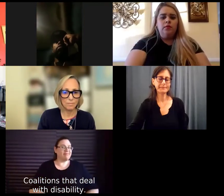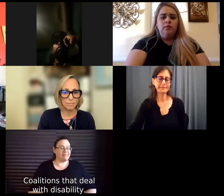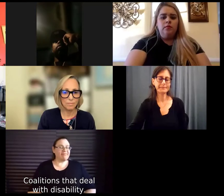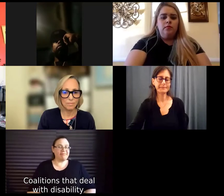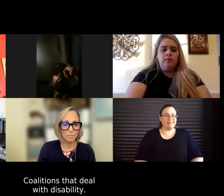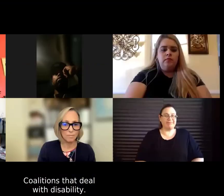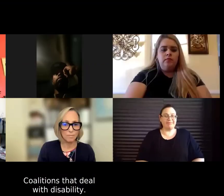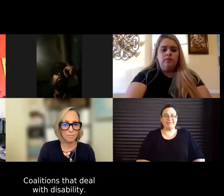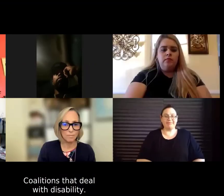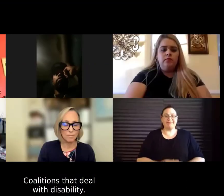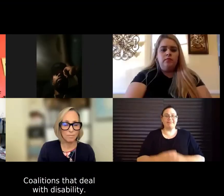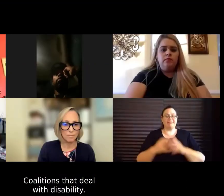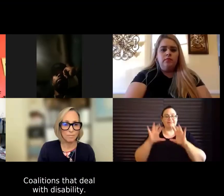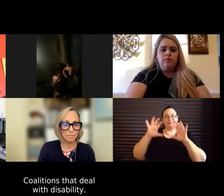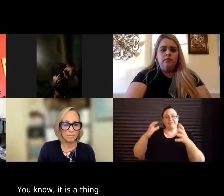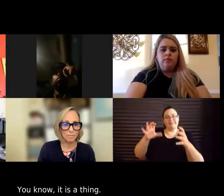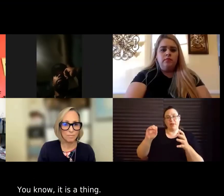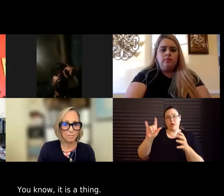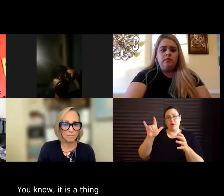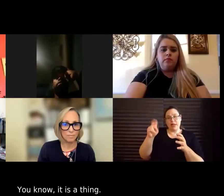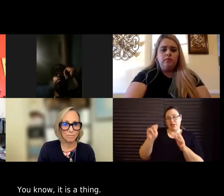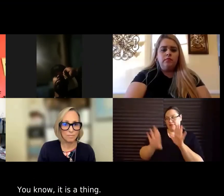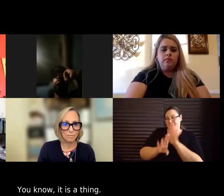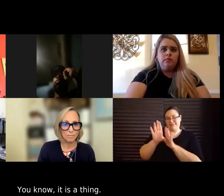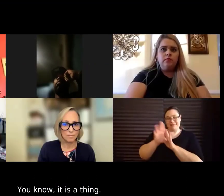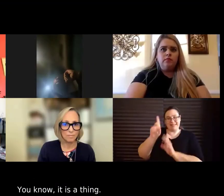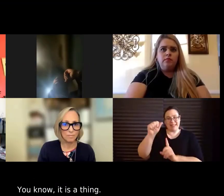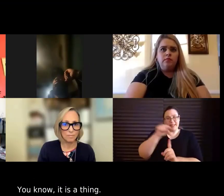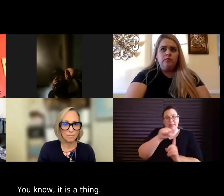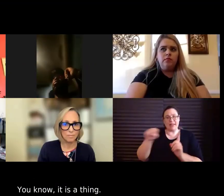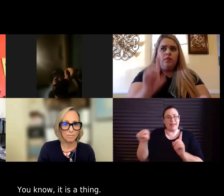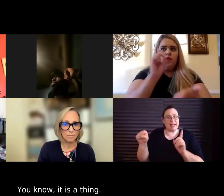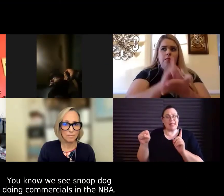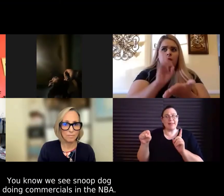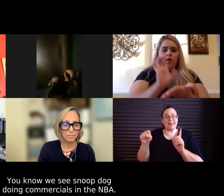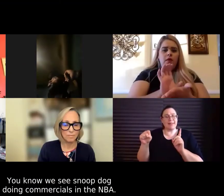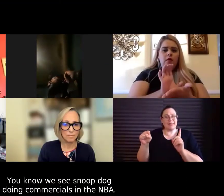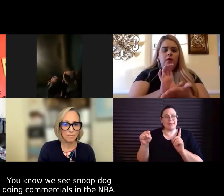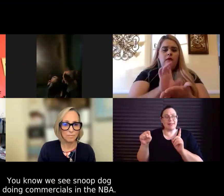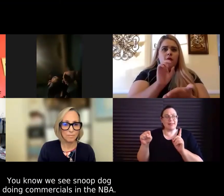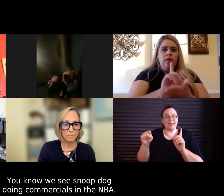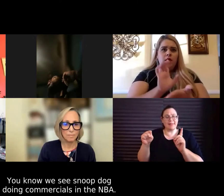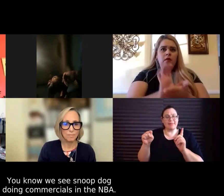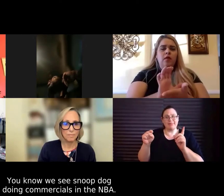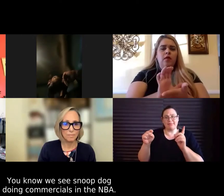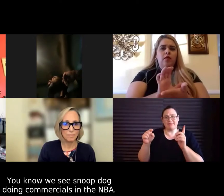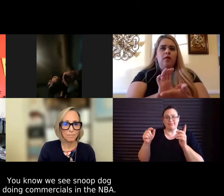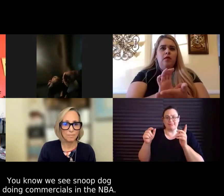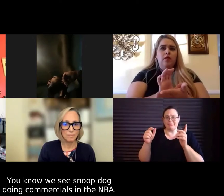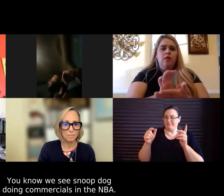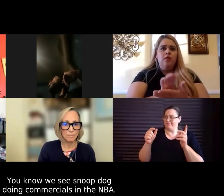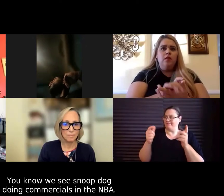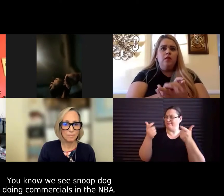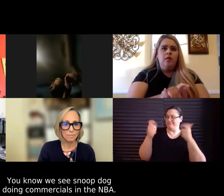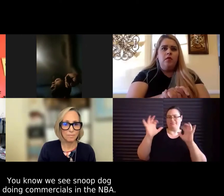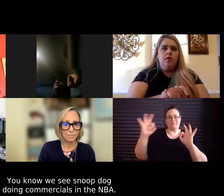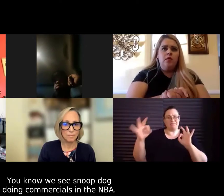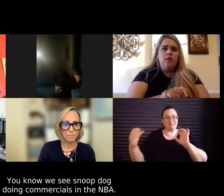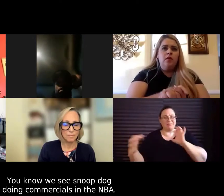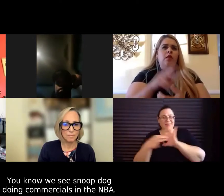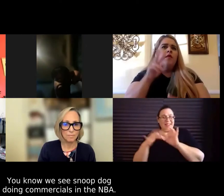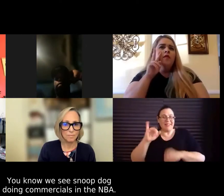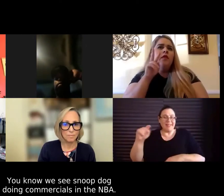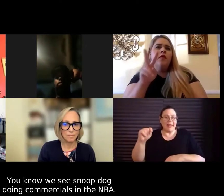coalition that deals with disabilities. It's, it's, it's, it's a fit. You know, we see Snoop Dogg